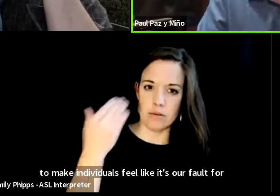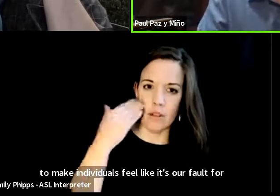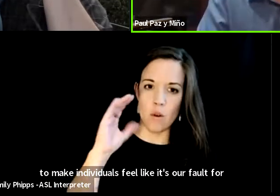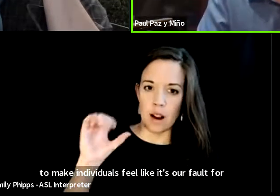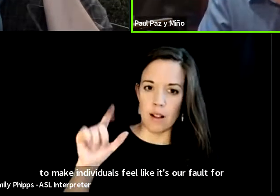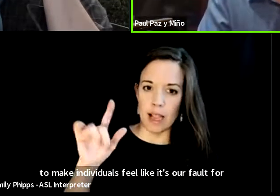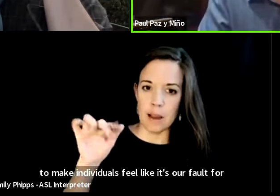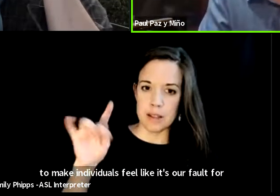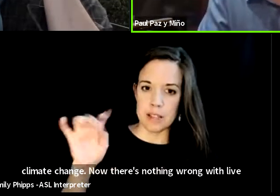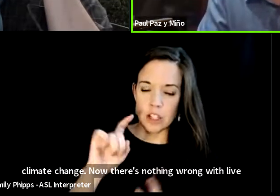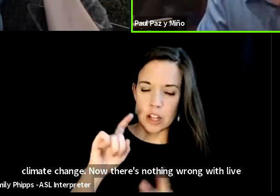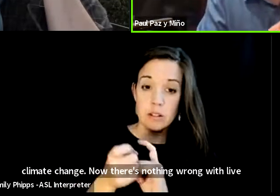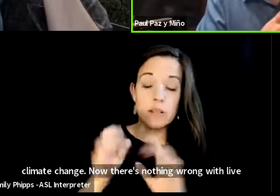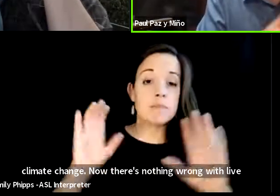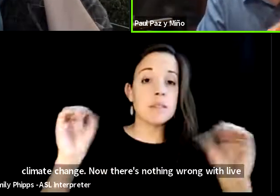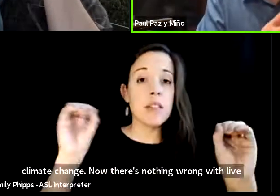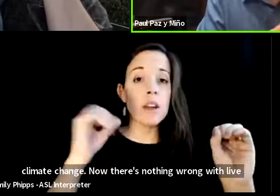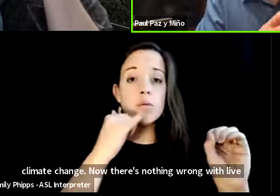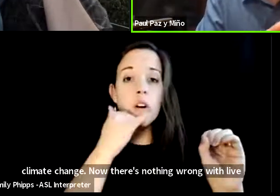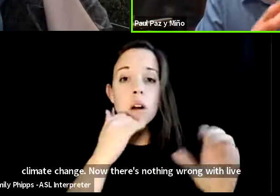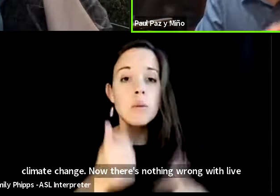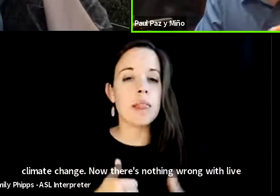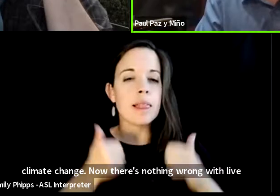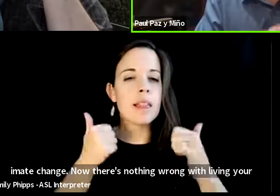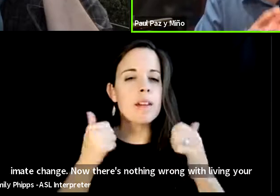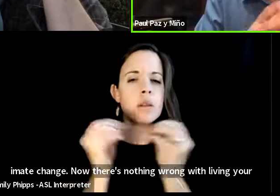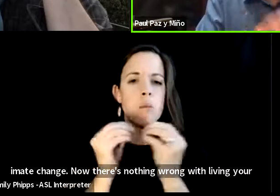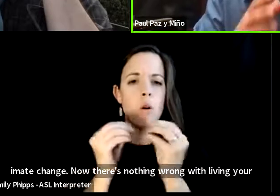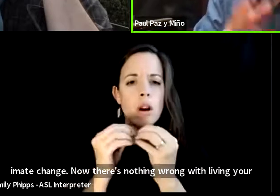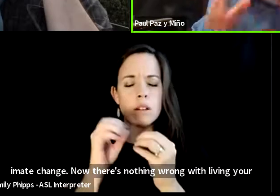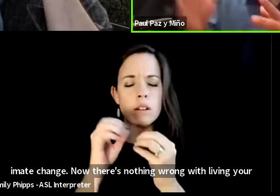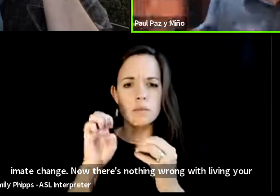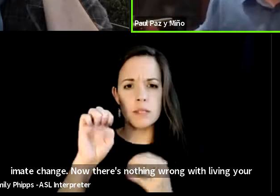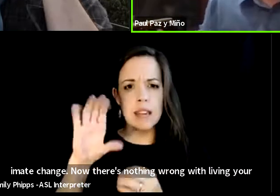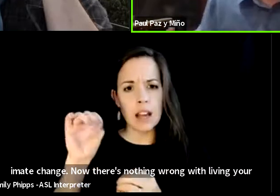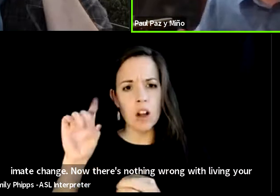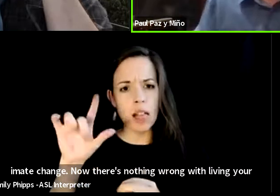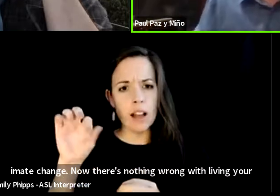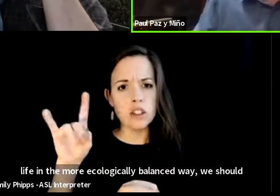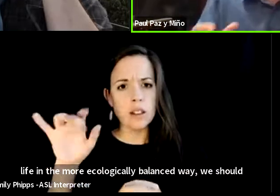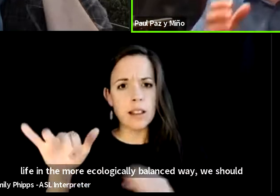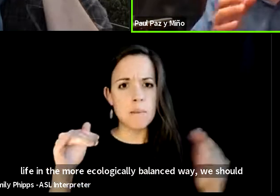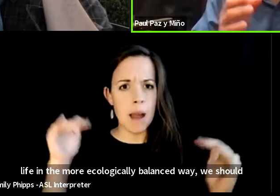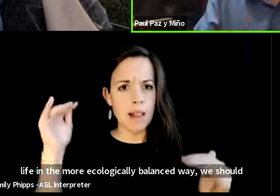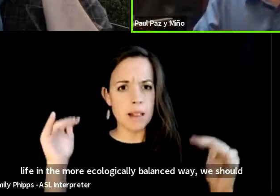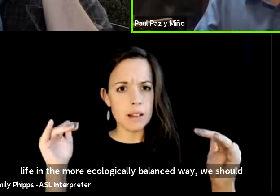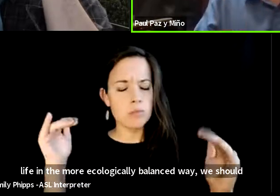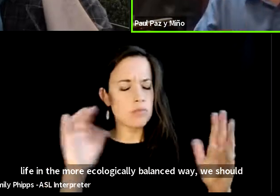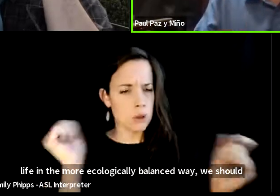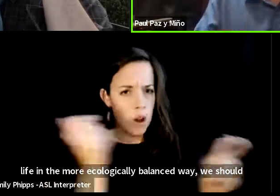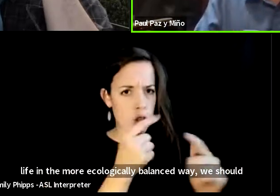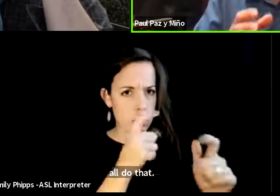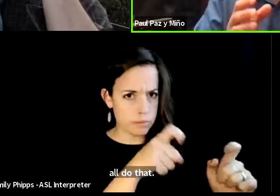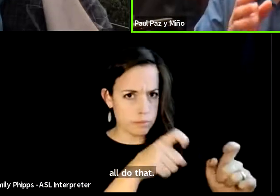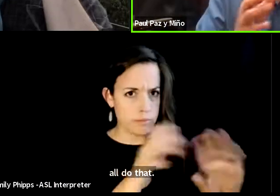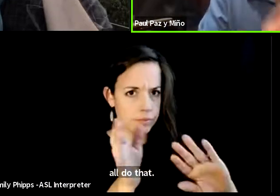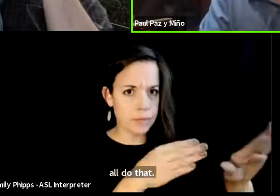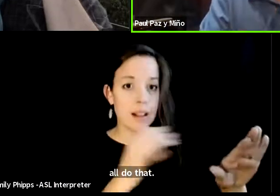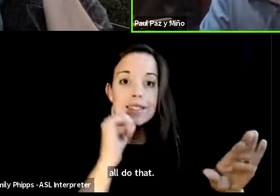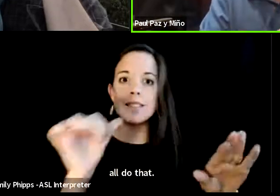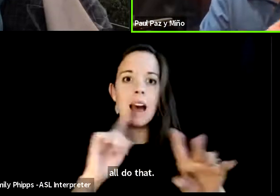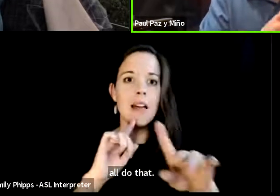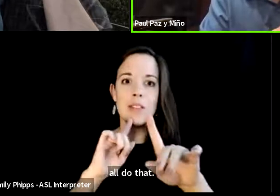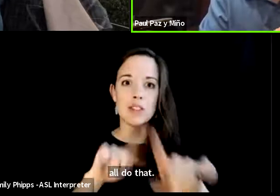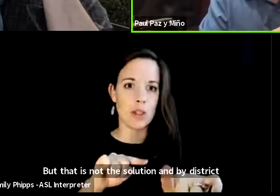nothing wrong with living your life in the more ecologically balanced way we should all do that but that is not the solution and by